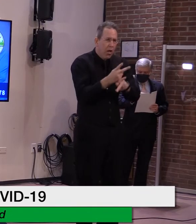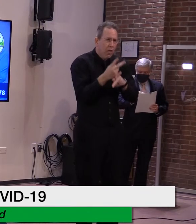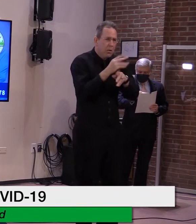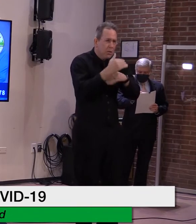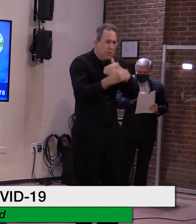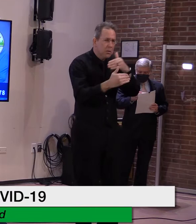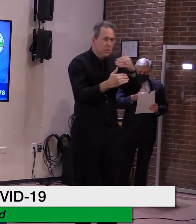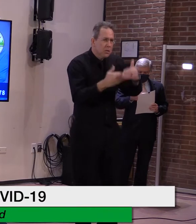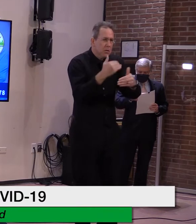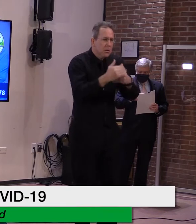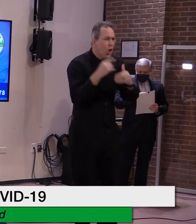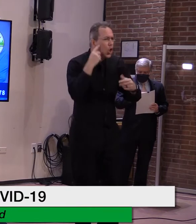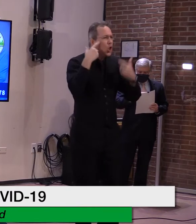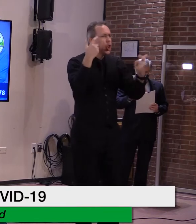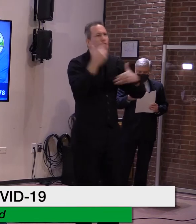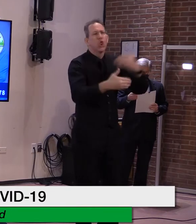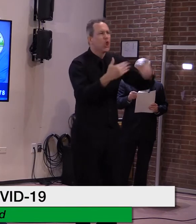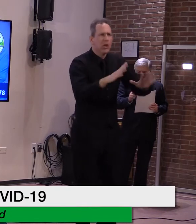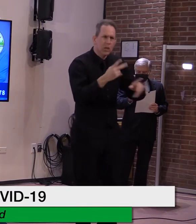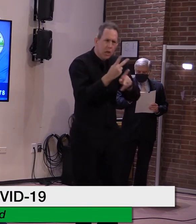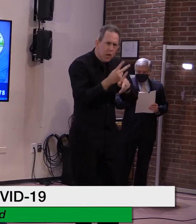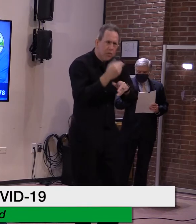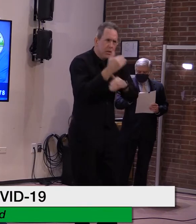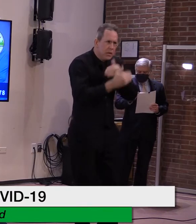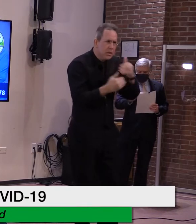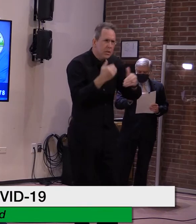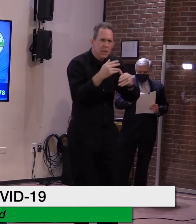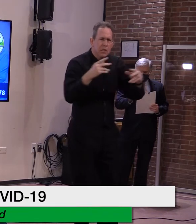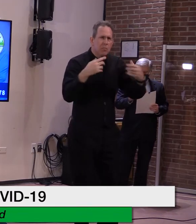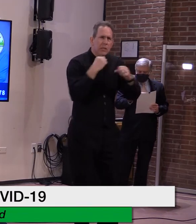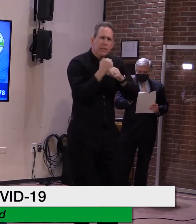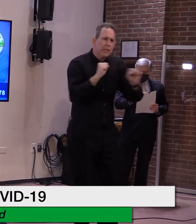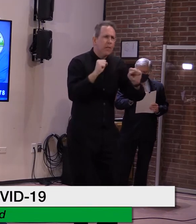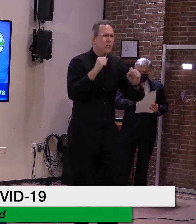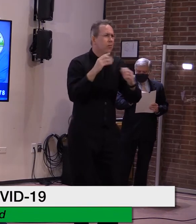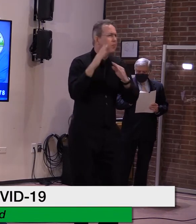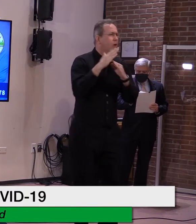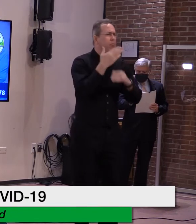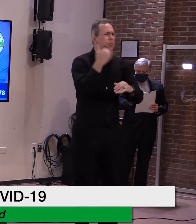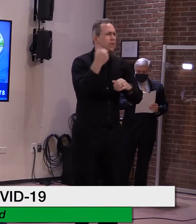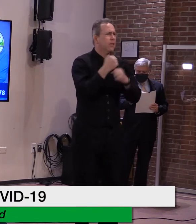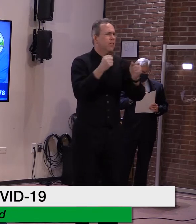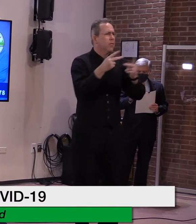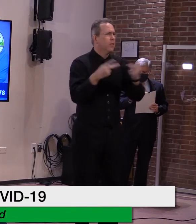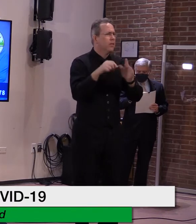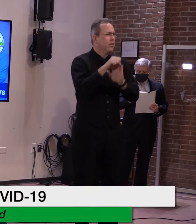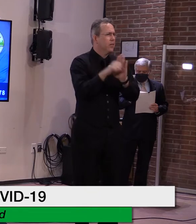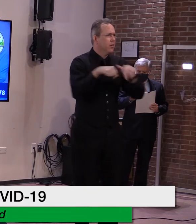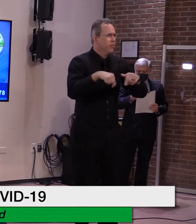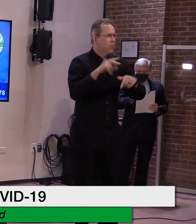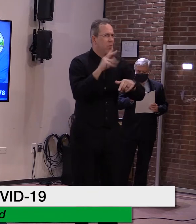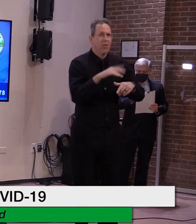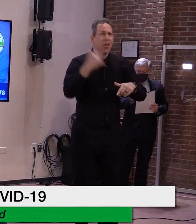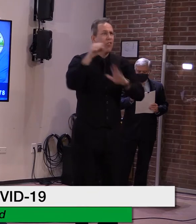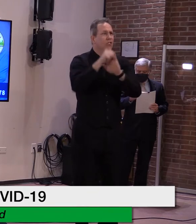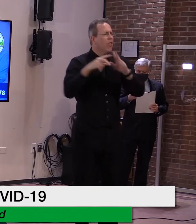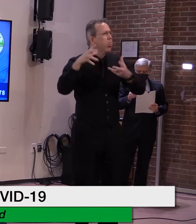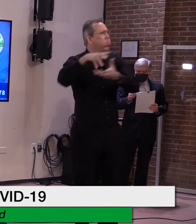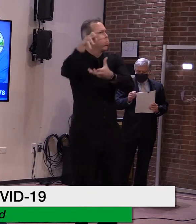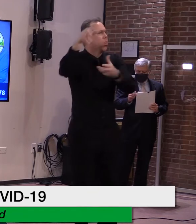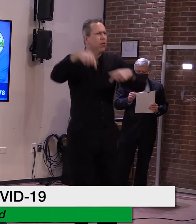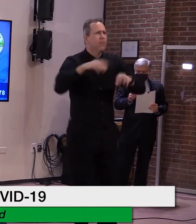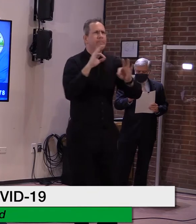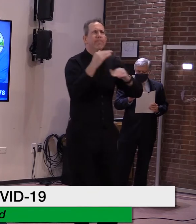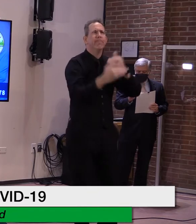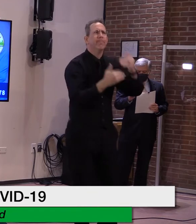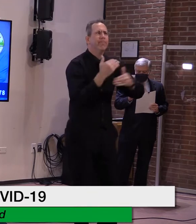the safest states. After Halloween, we saw cases rise significantly because of large parties and get